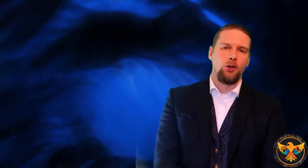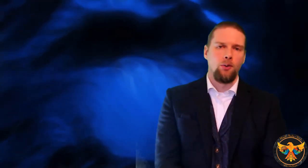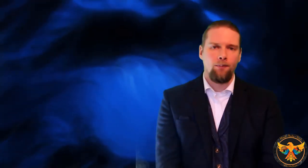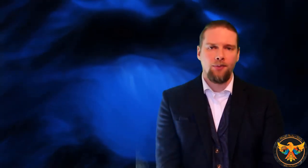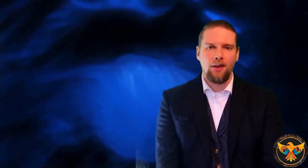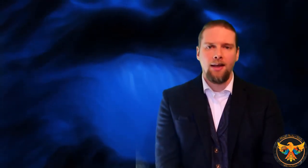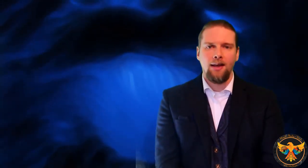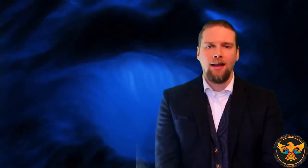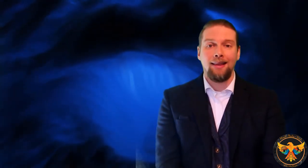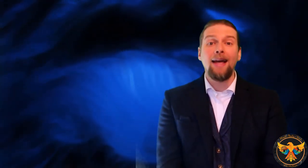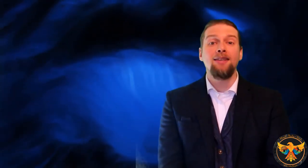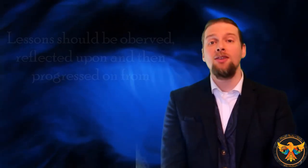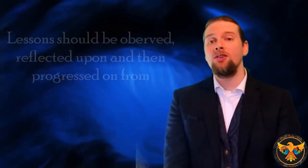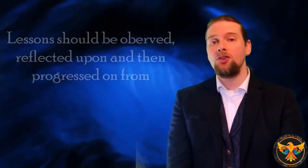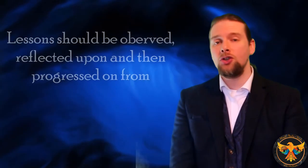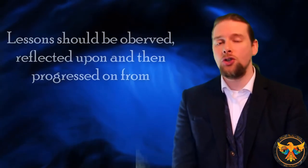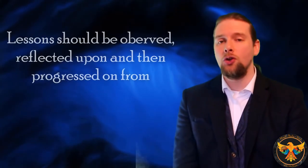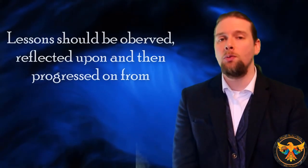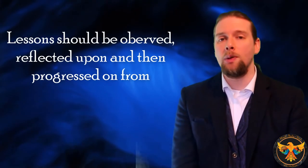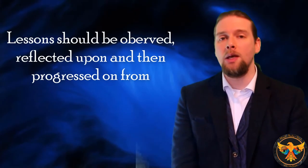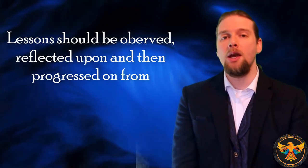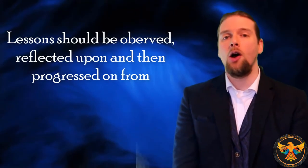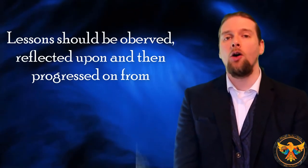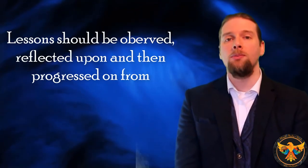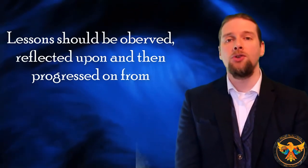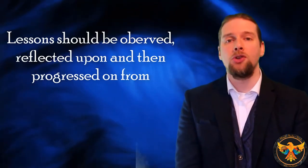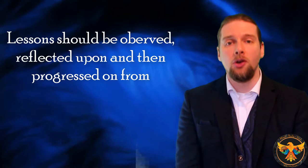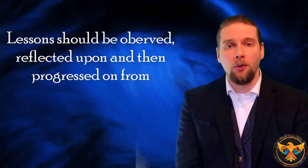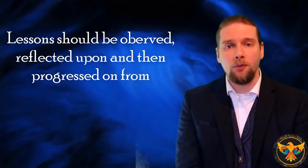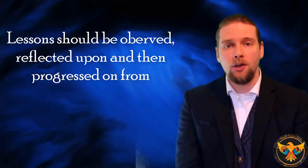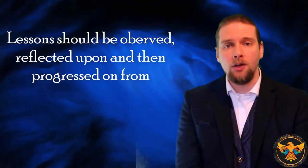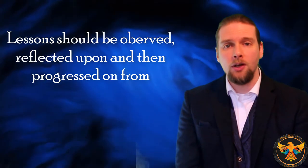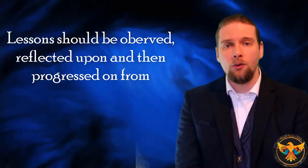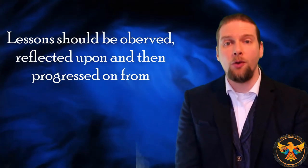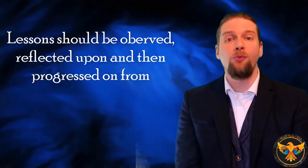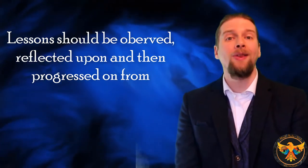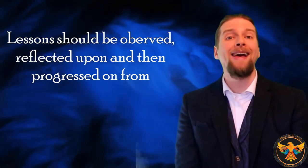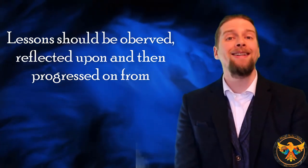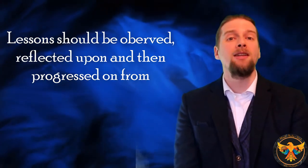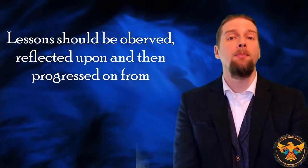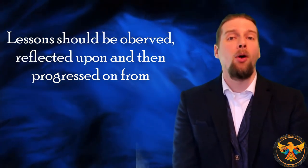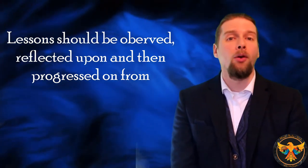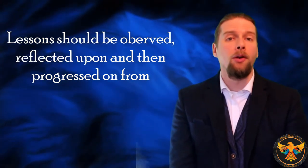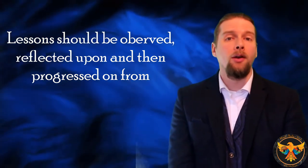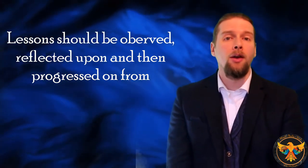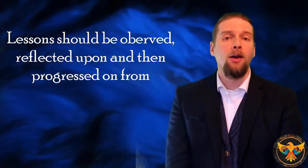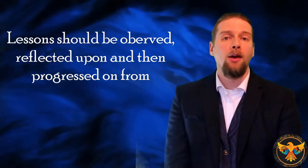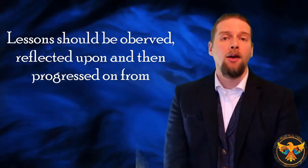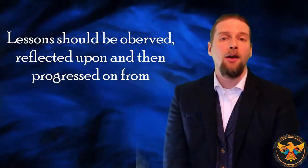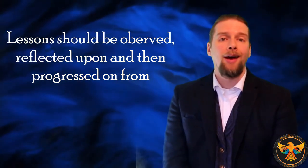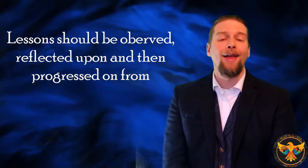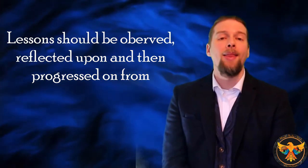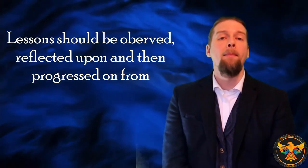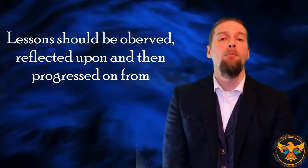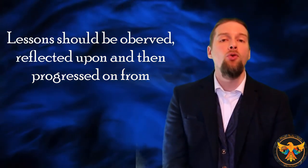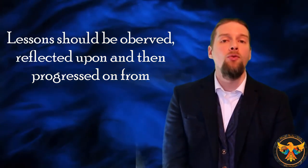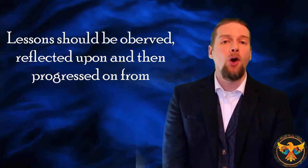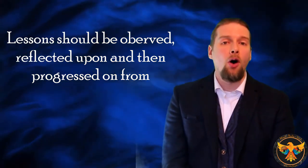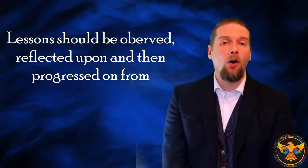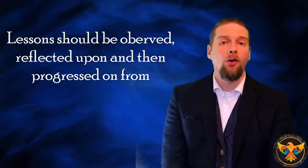you. Lessons should be observed, reflected upon, and then moved on